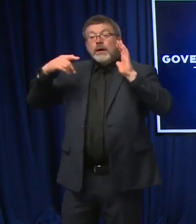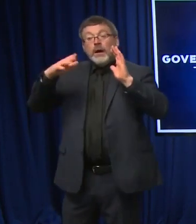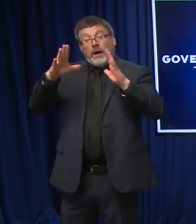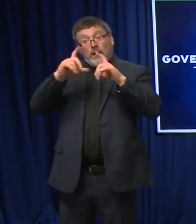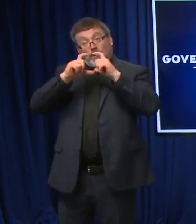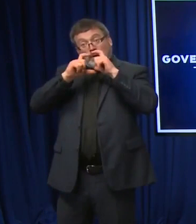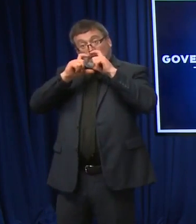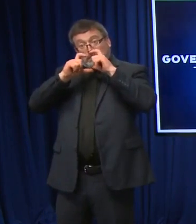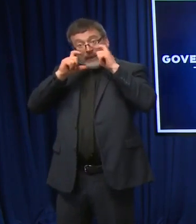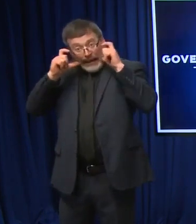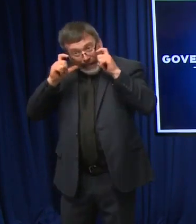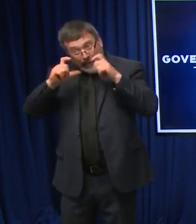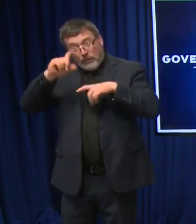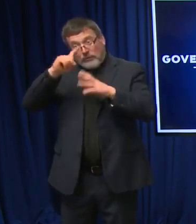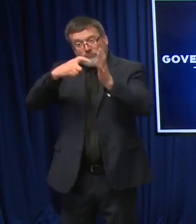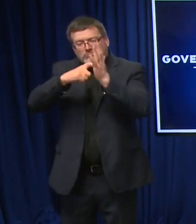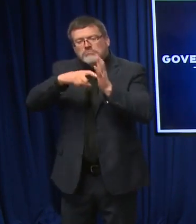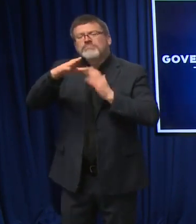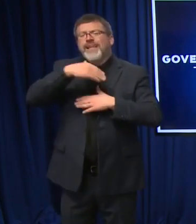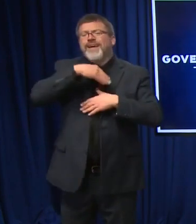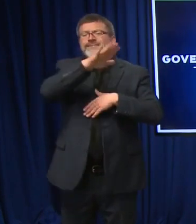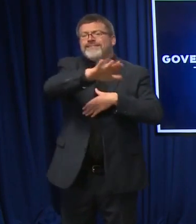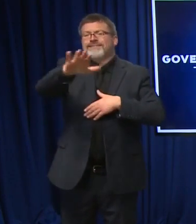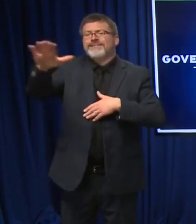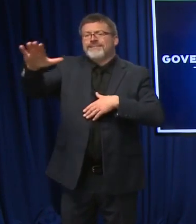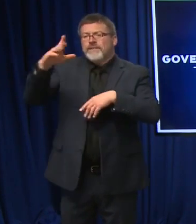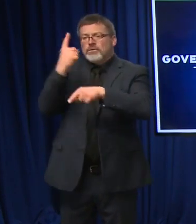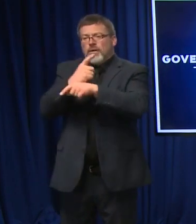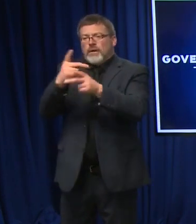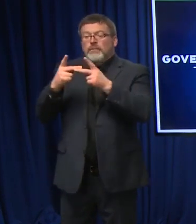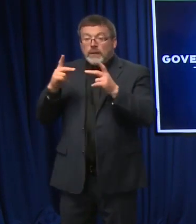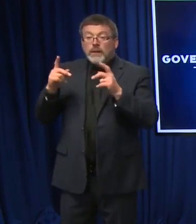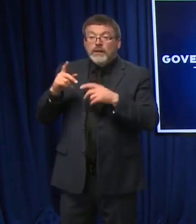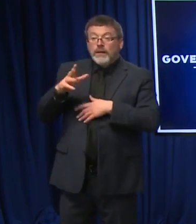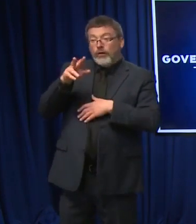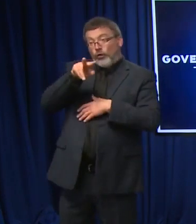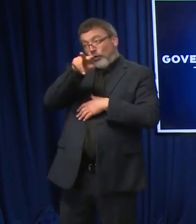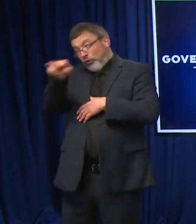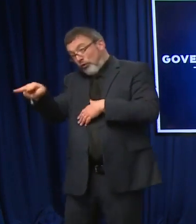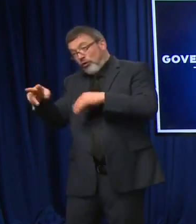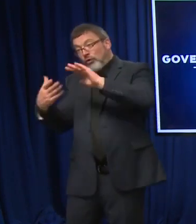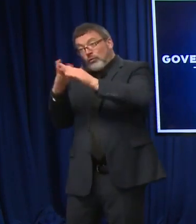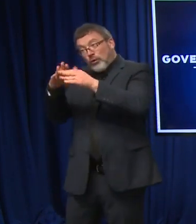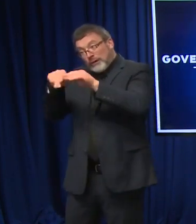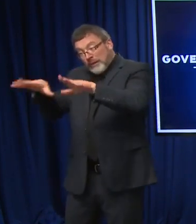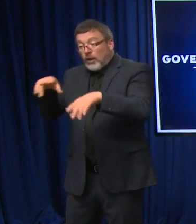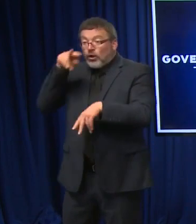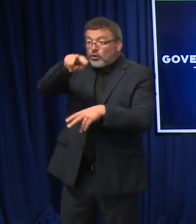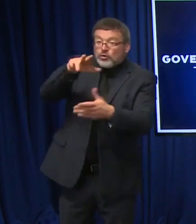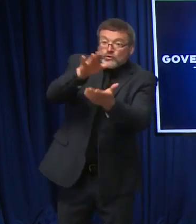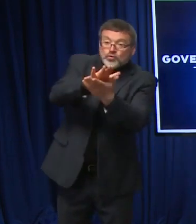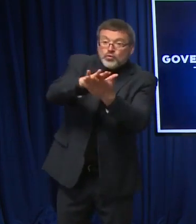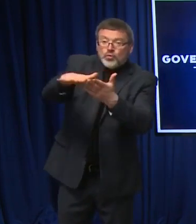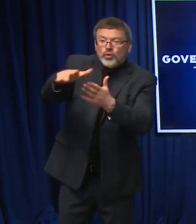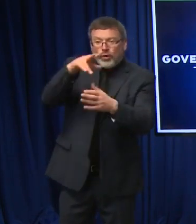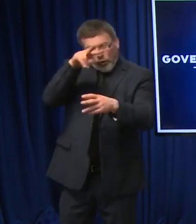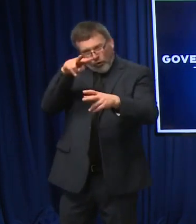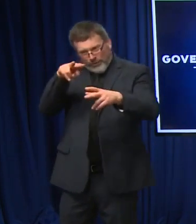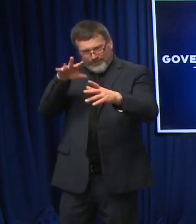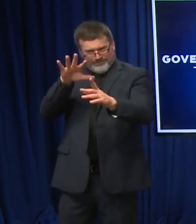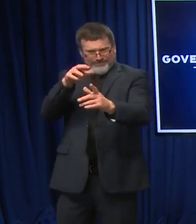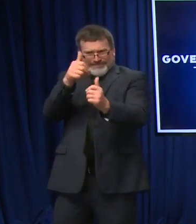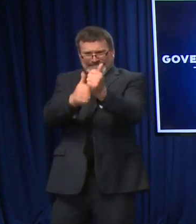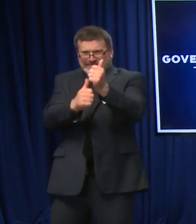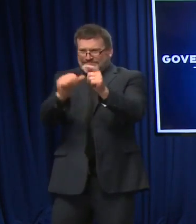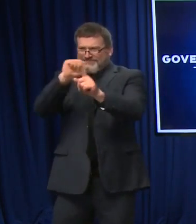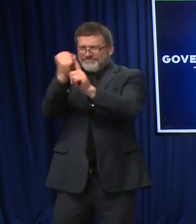And again, local control and understanding the community transmission, what's happening in their schools, what's happening in their congregate settings. All of these communities